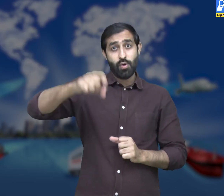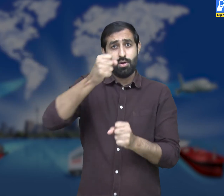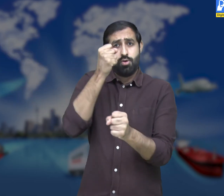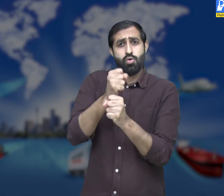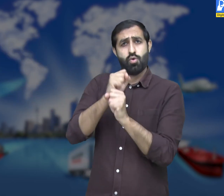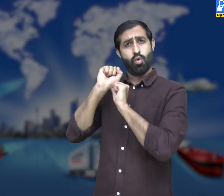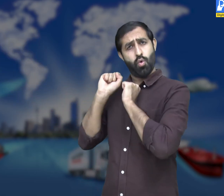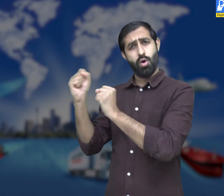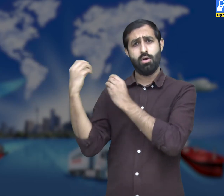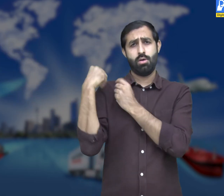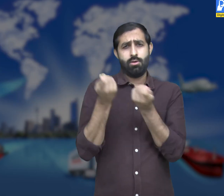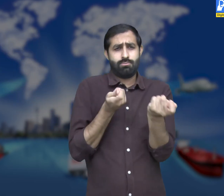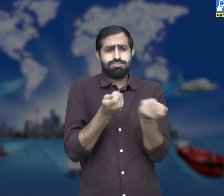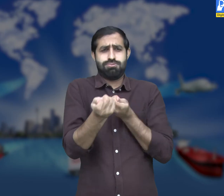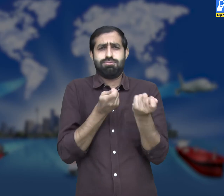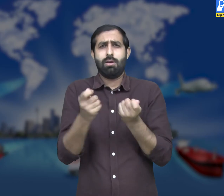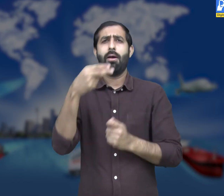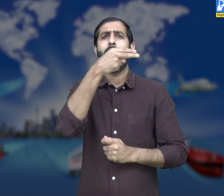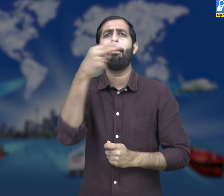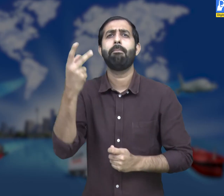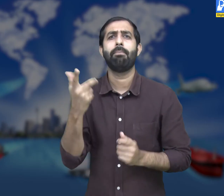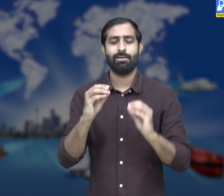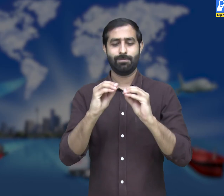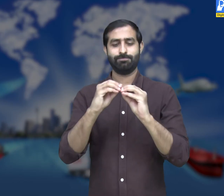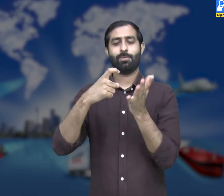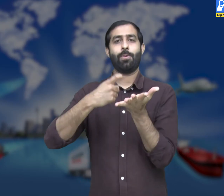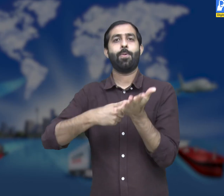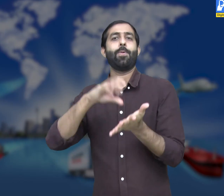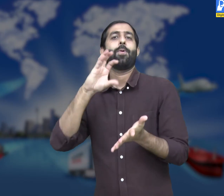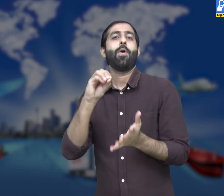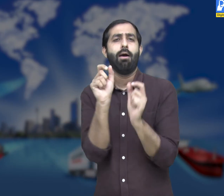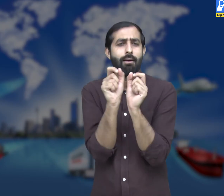Indian government have owned Border Roads organization.